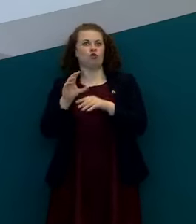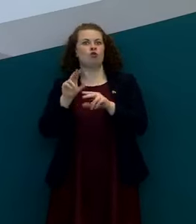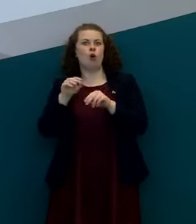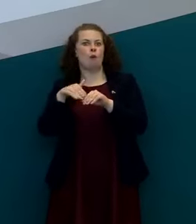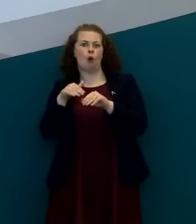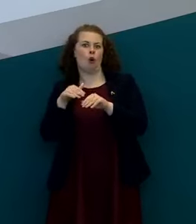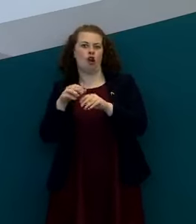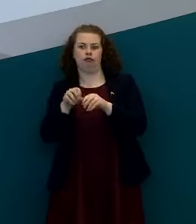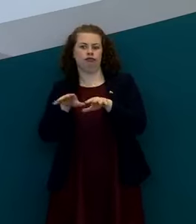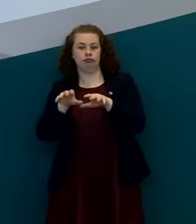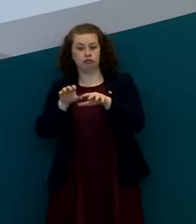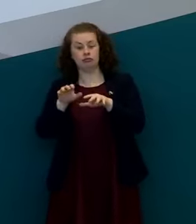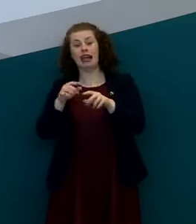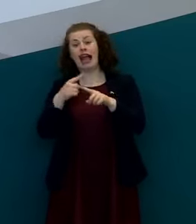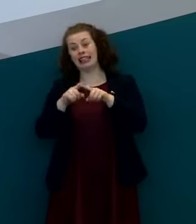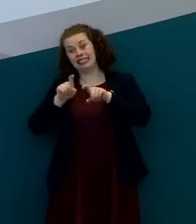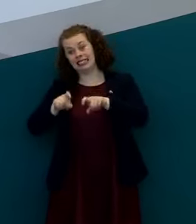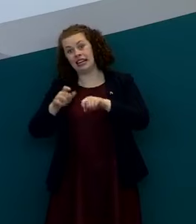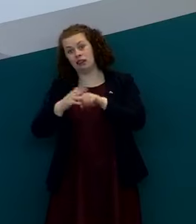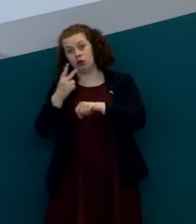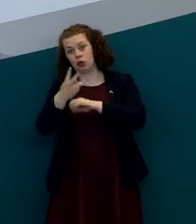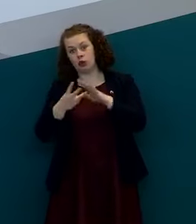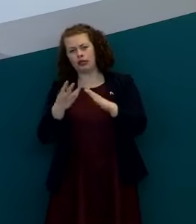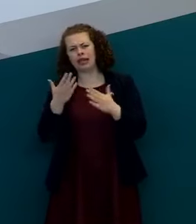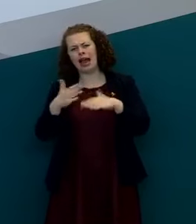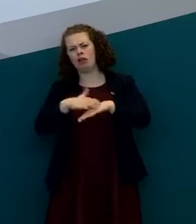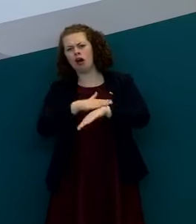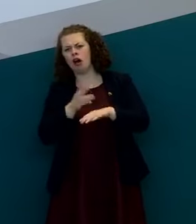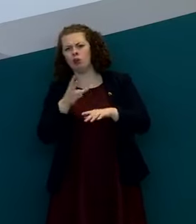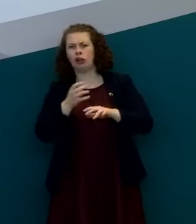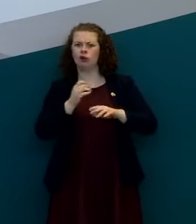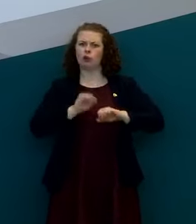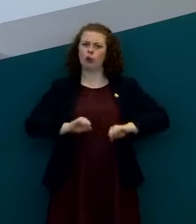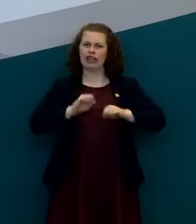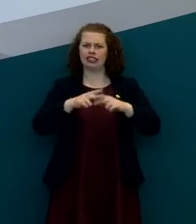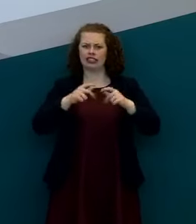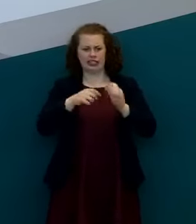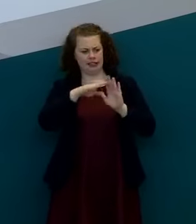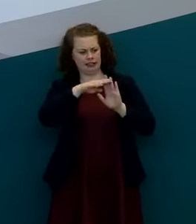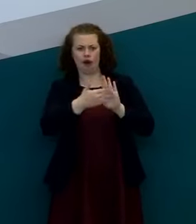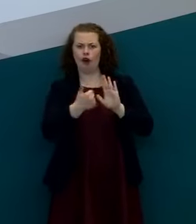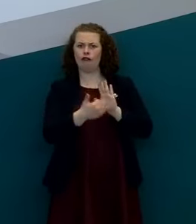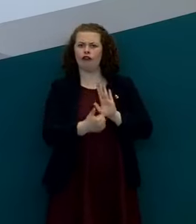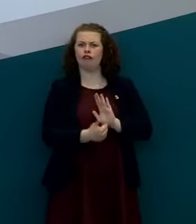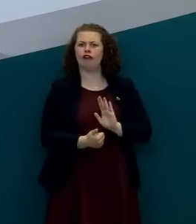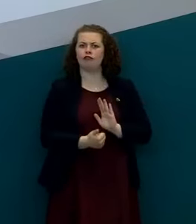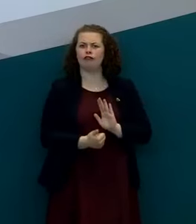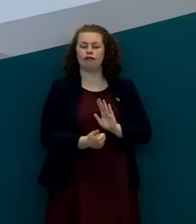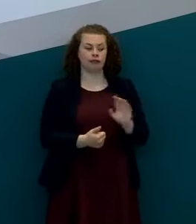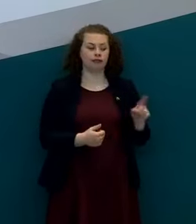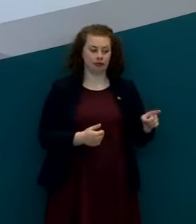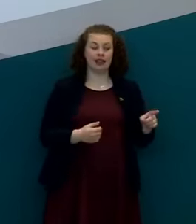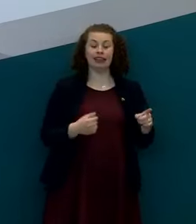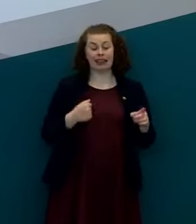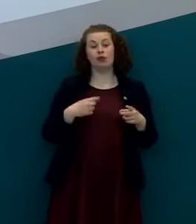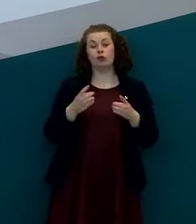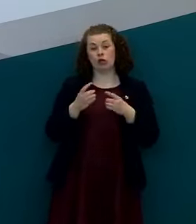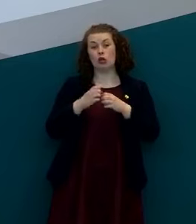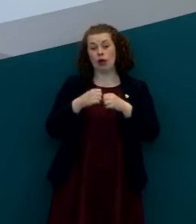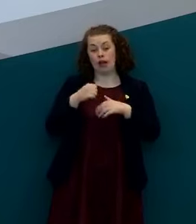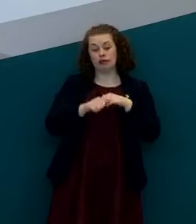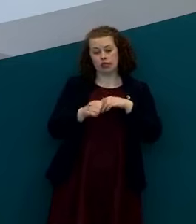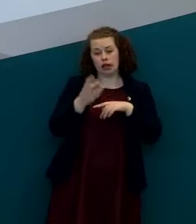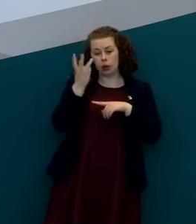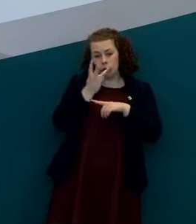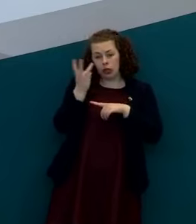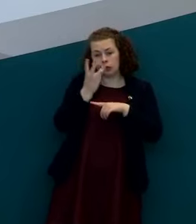place uh to allow us go ahead with that so these are things that we work with uh um in parallel ongoing assessment of the disease i'm really